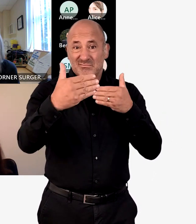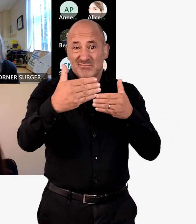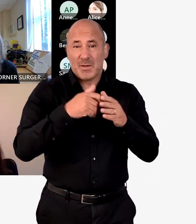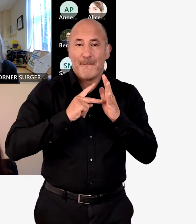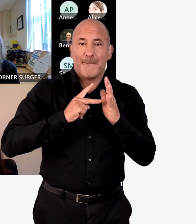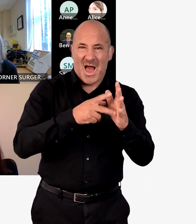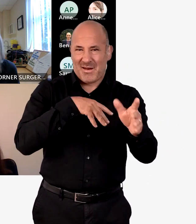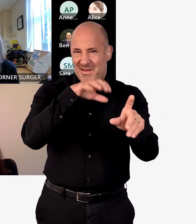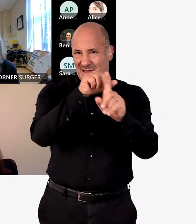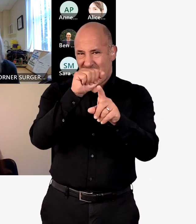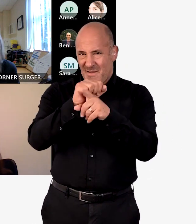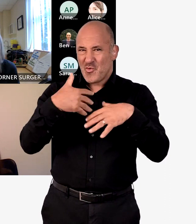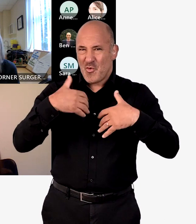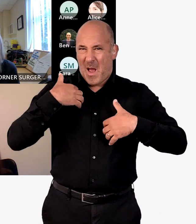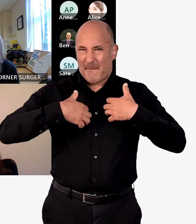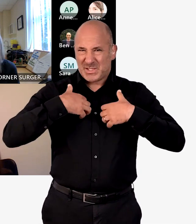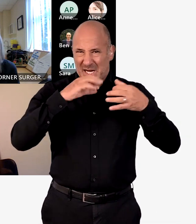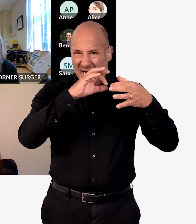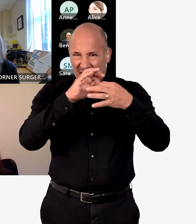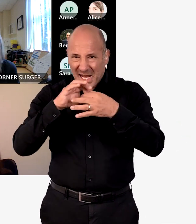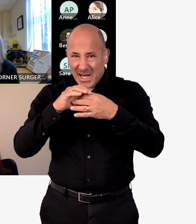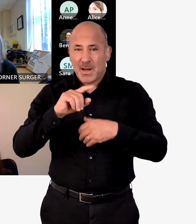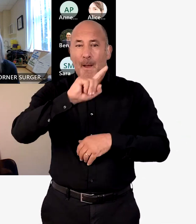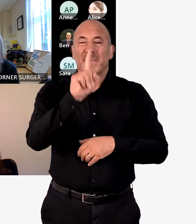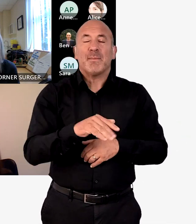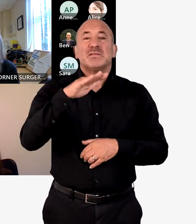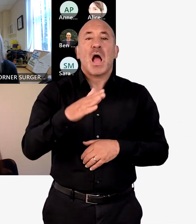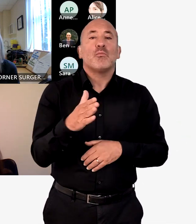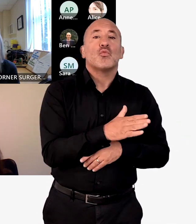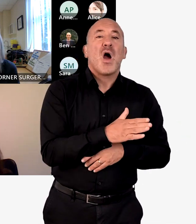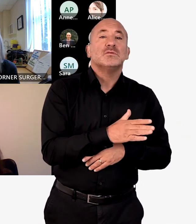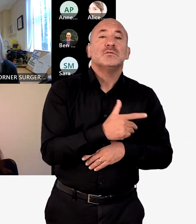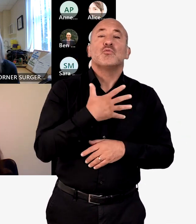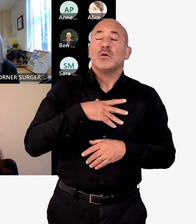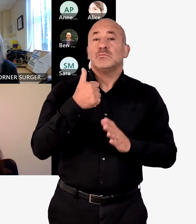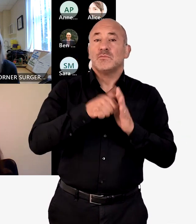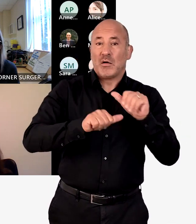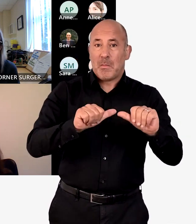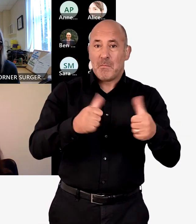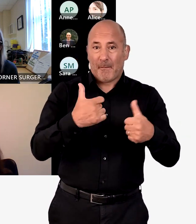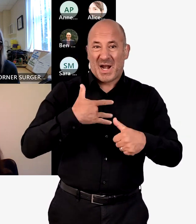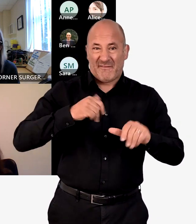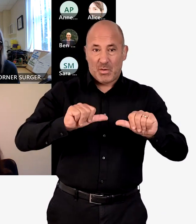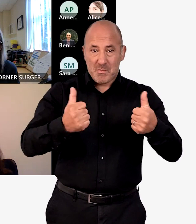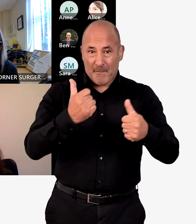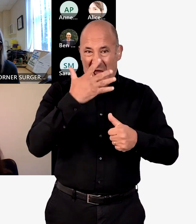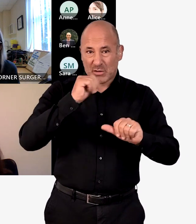five years. And that plan identifies an overarching ambition. And that is that people in South West London start well, live well and age well.